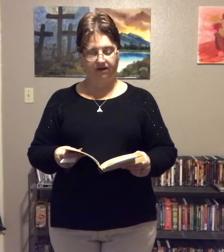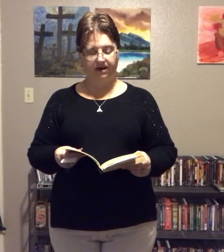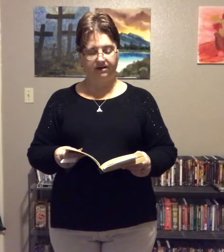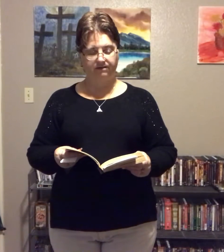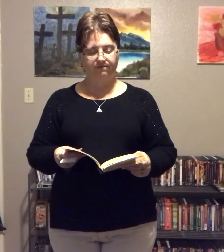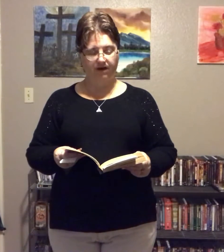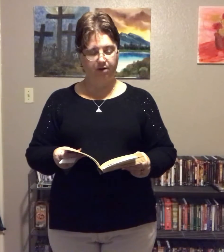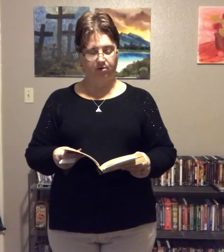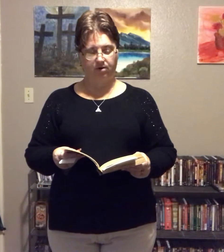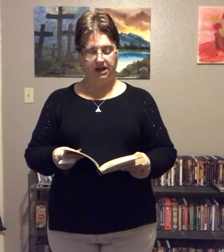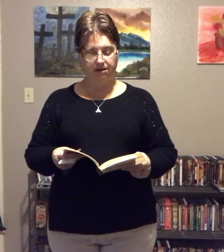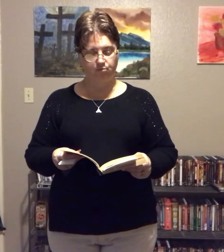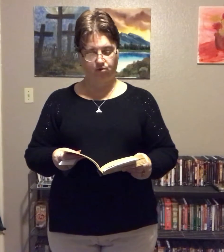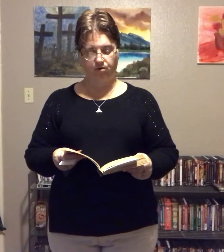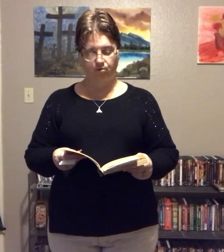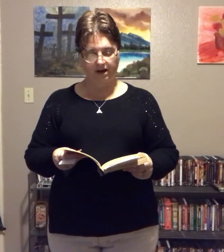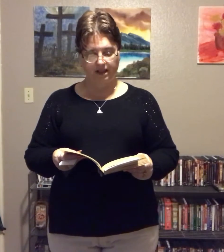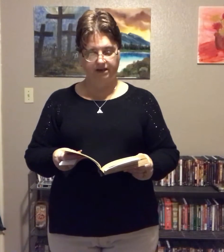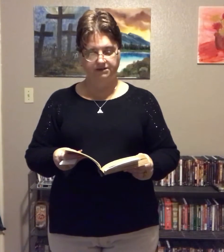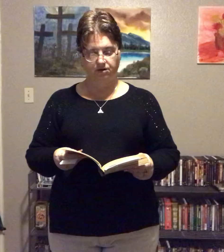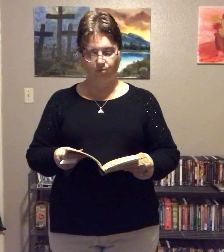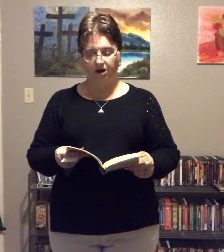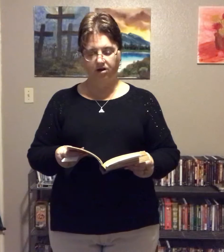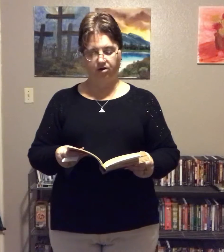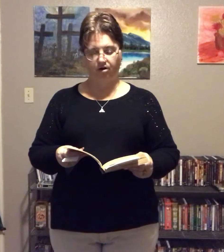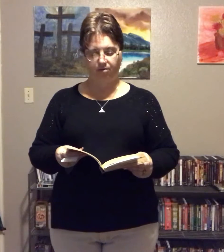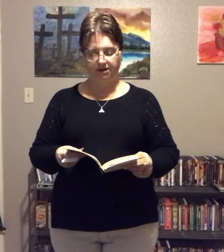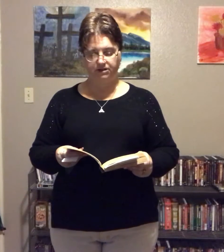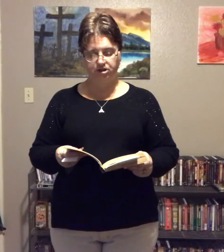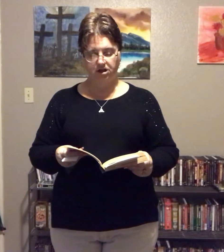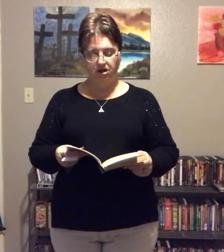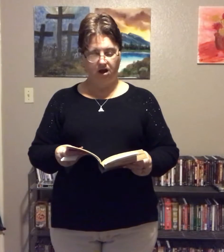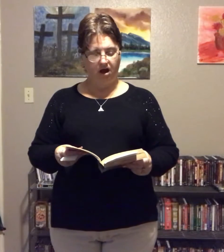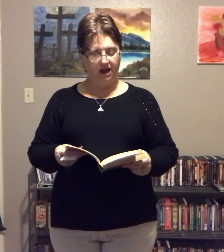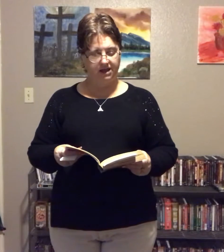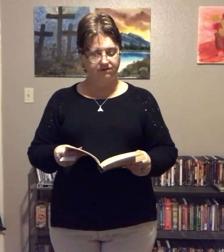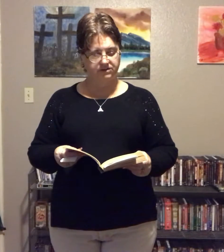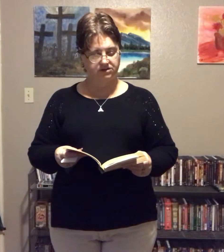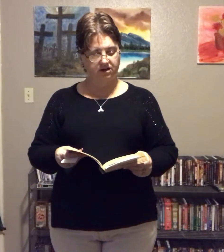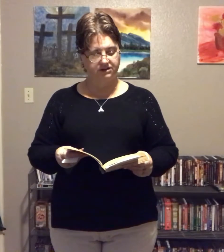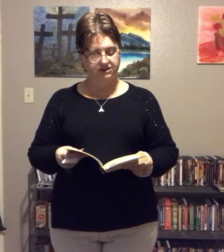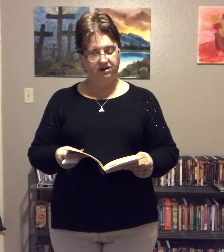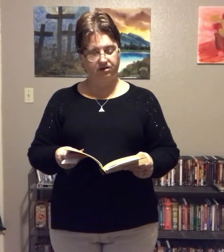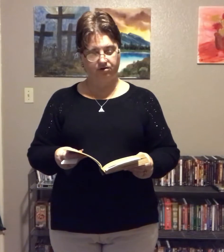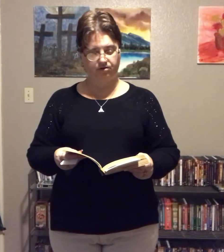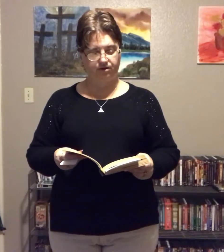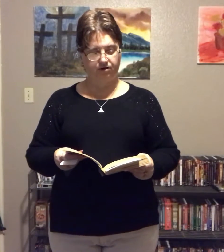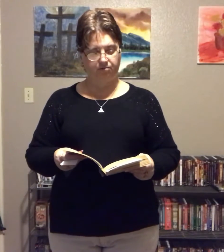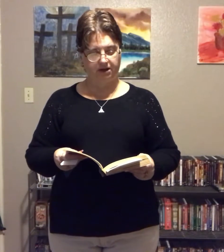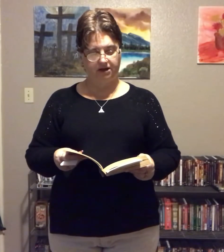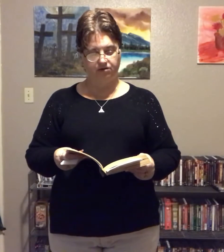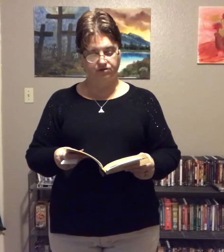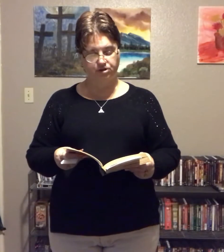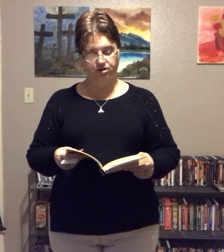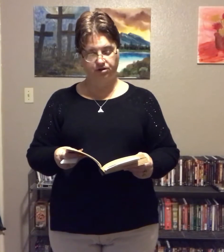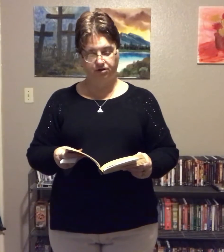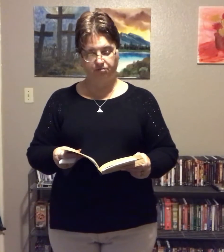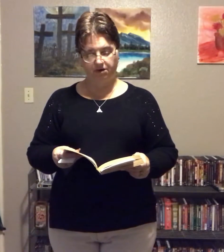fiber. Eat more. Ray less. What garbage. I even sought secular therapy and Christian therapy